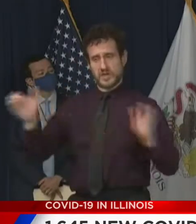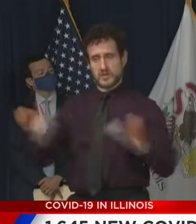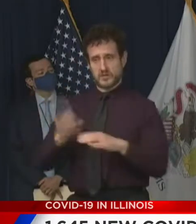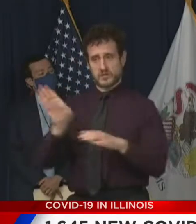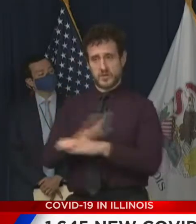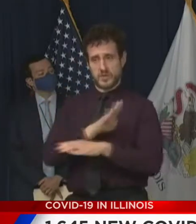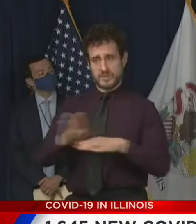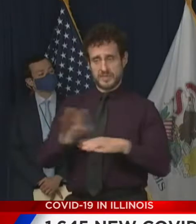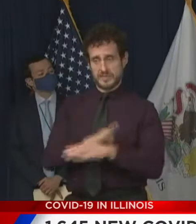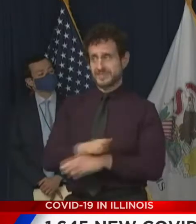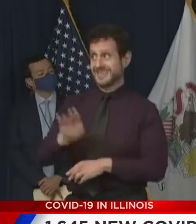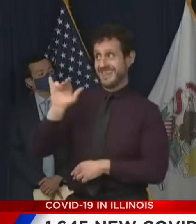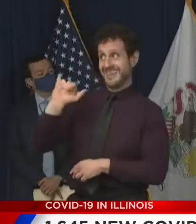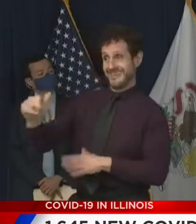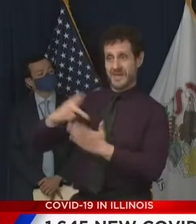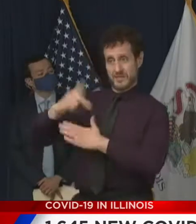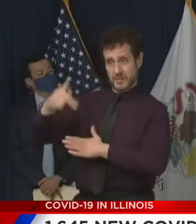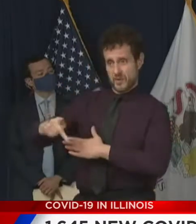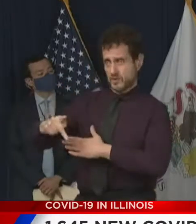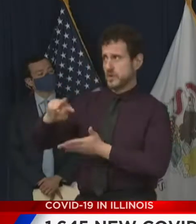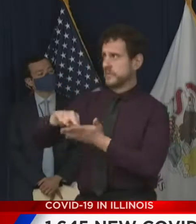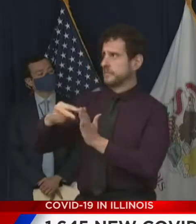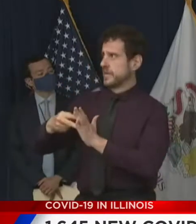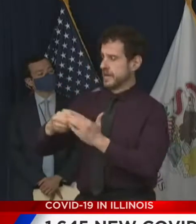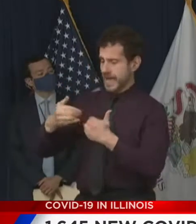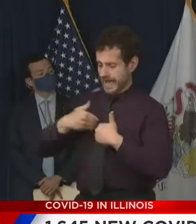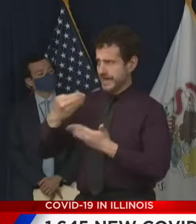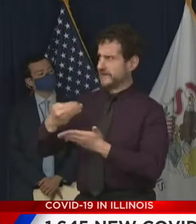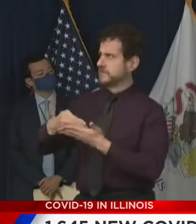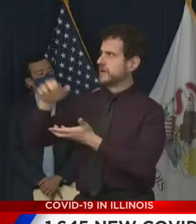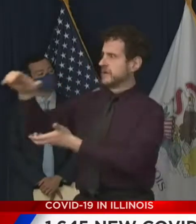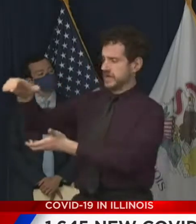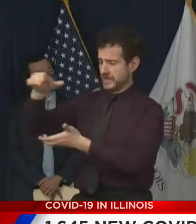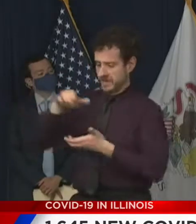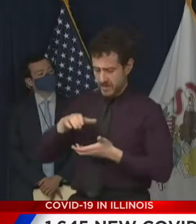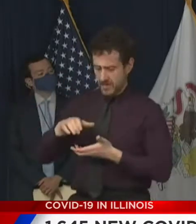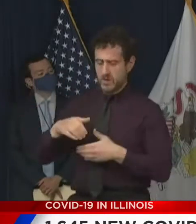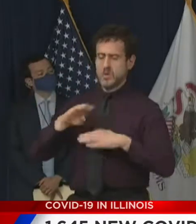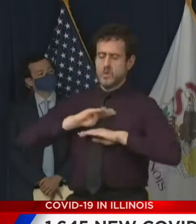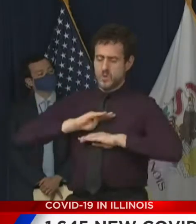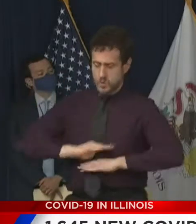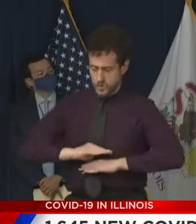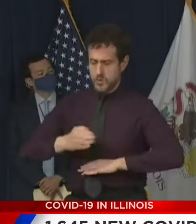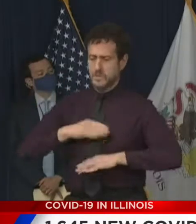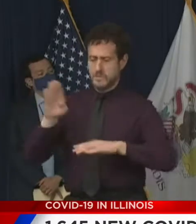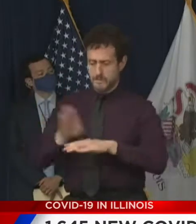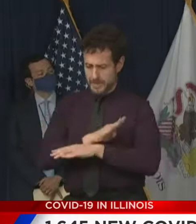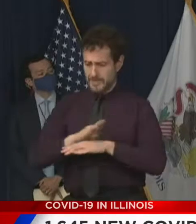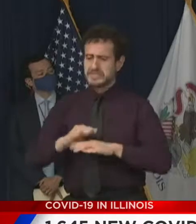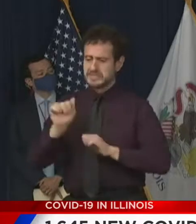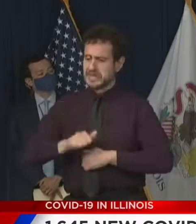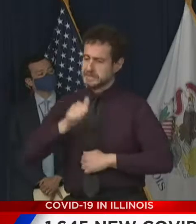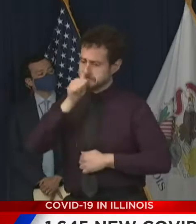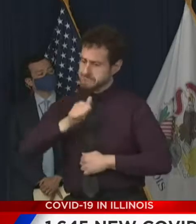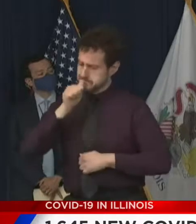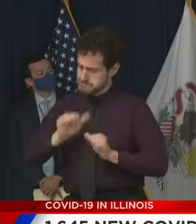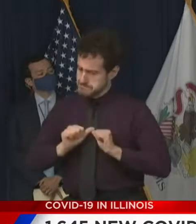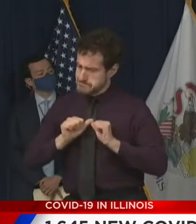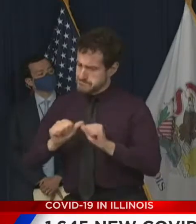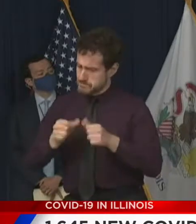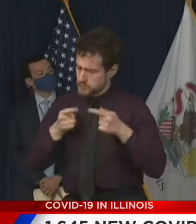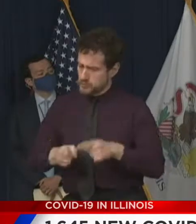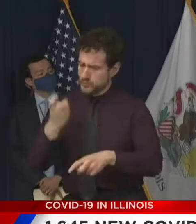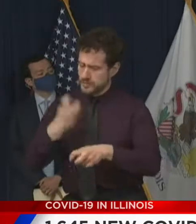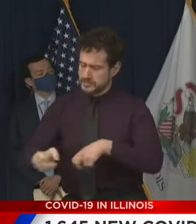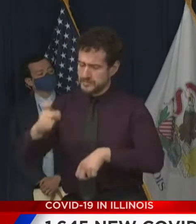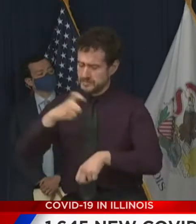difference between sustaining your business through a difficult time and having